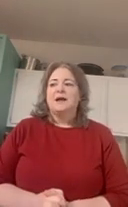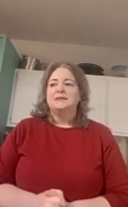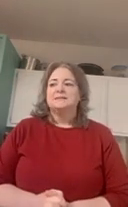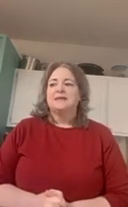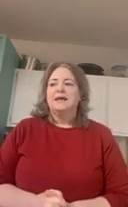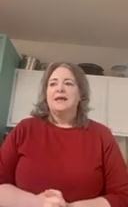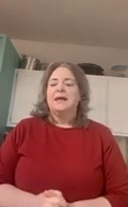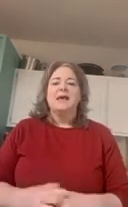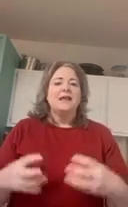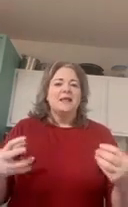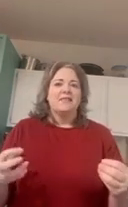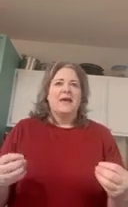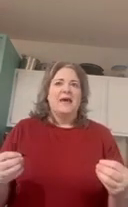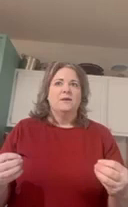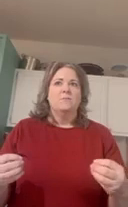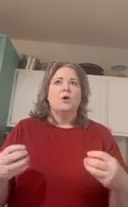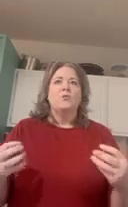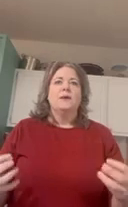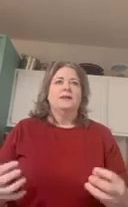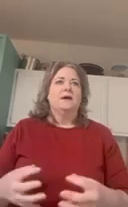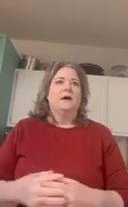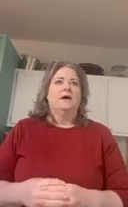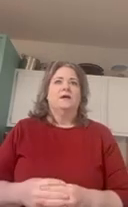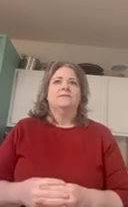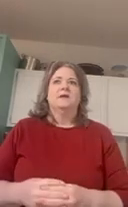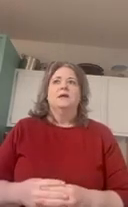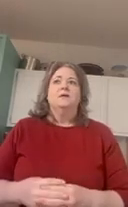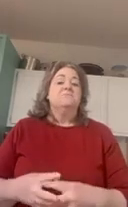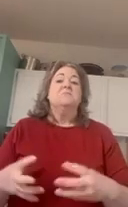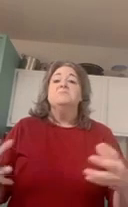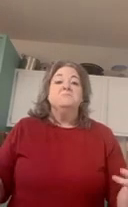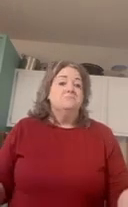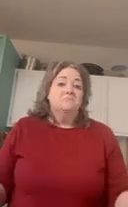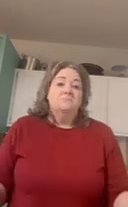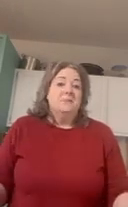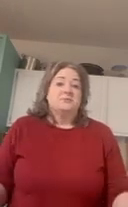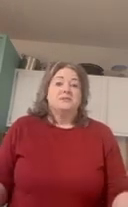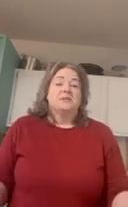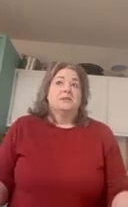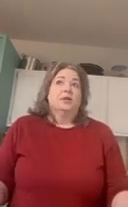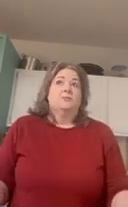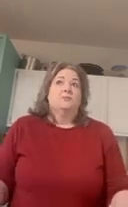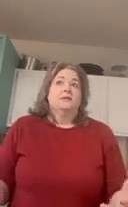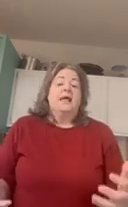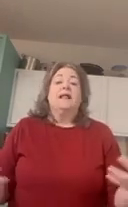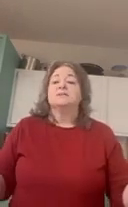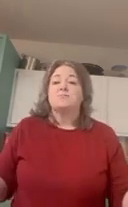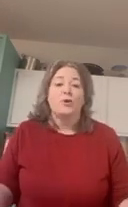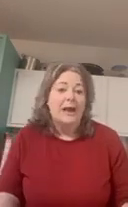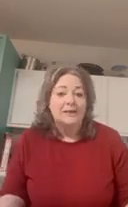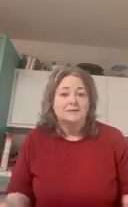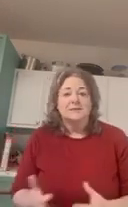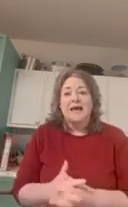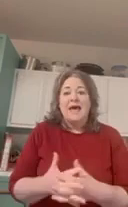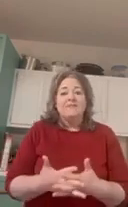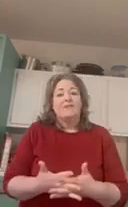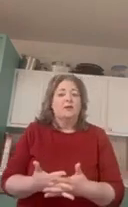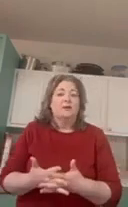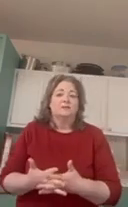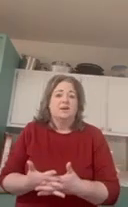because in that moment of maybe it's you know analysis paralysis i had found myself